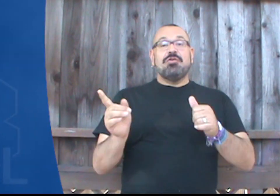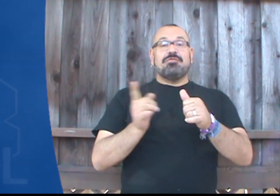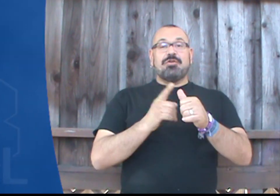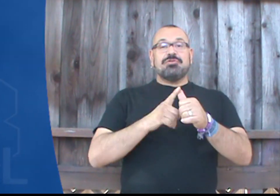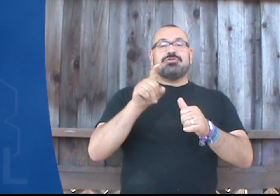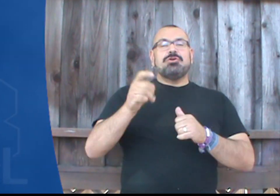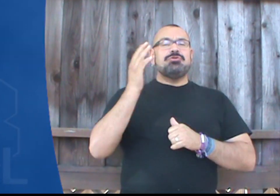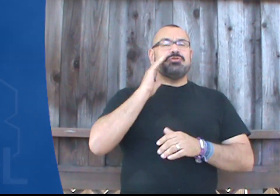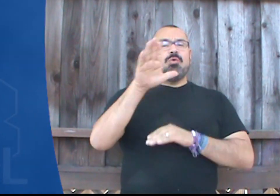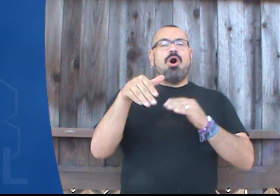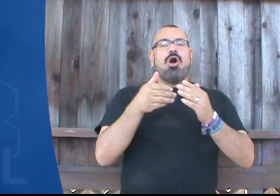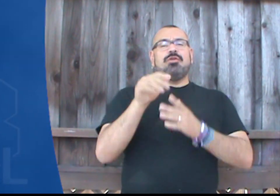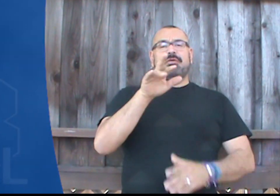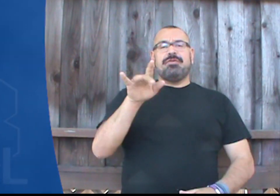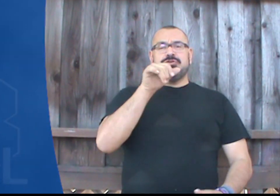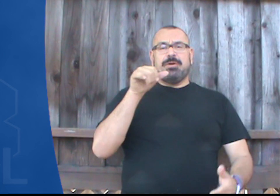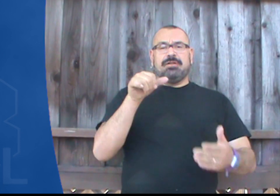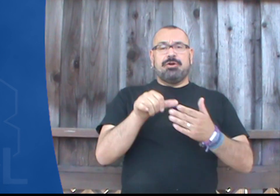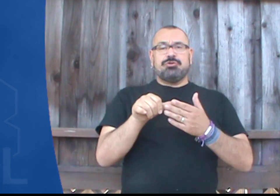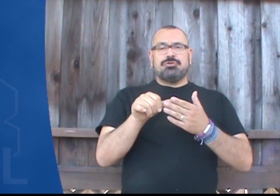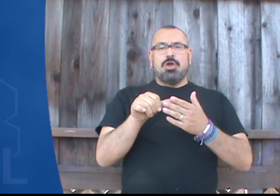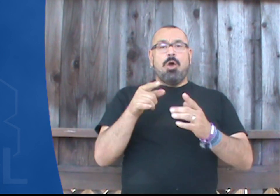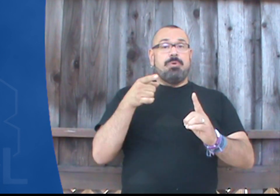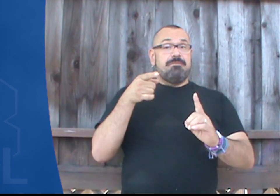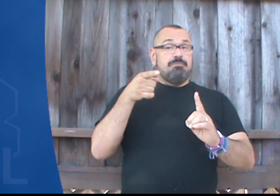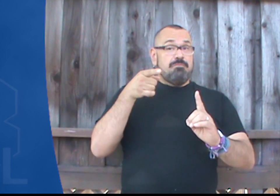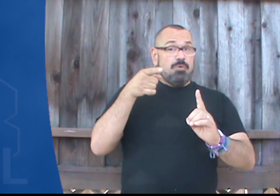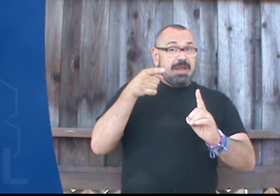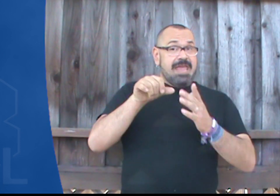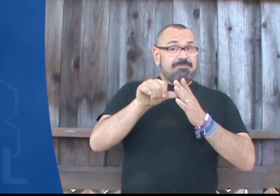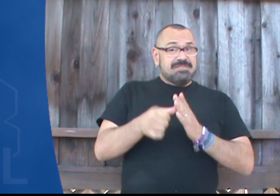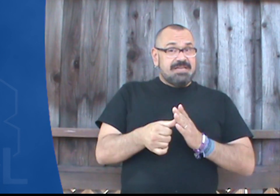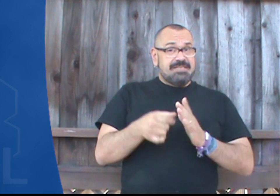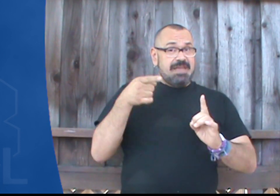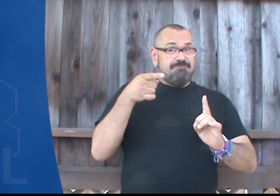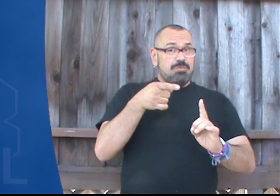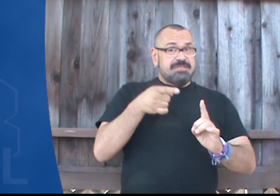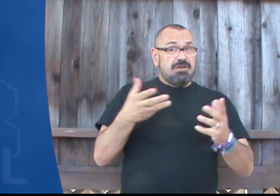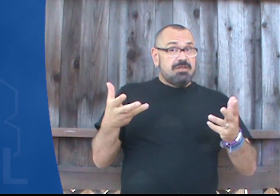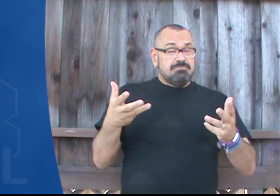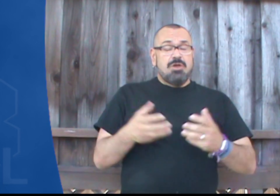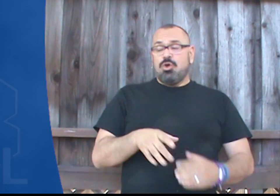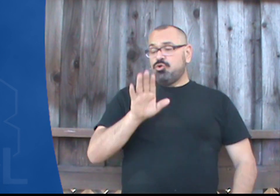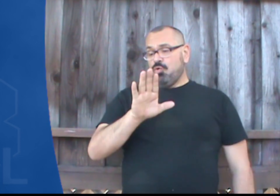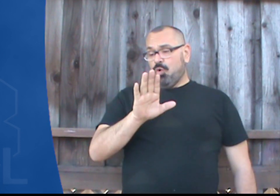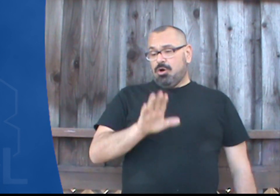First, you should know all of your fingerspelled letters, but we're emphasizing and focusing on your